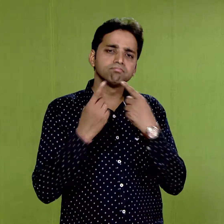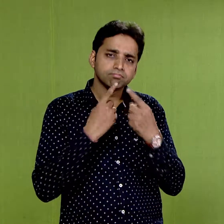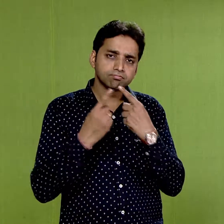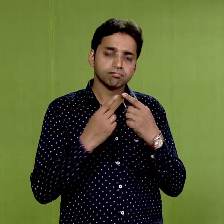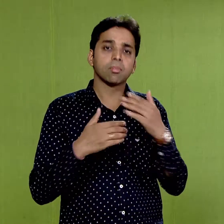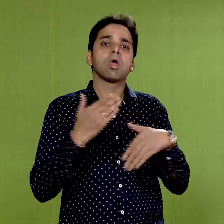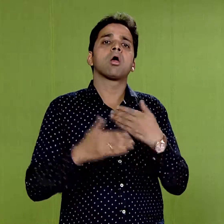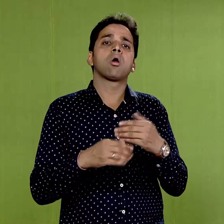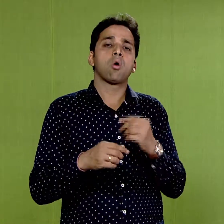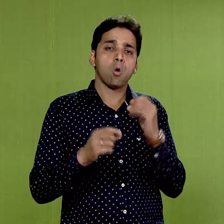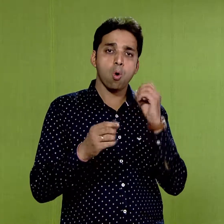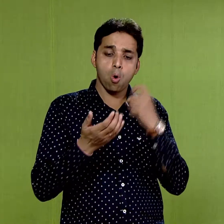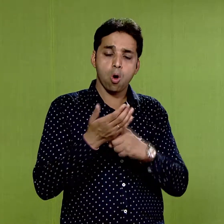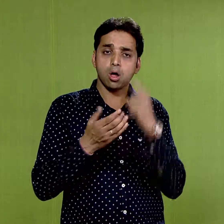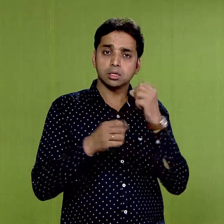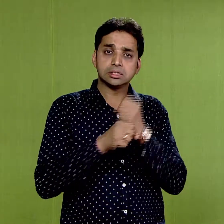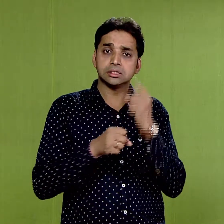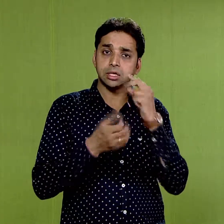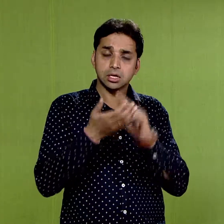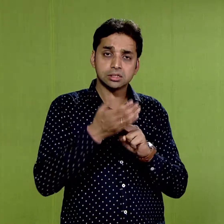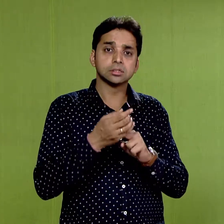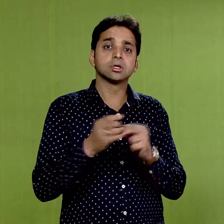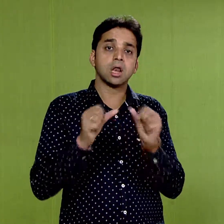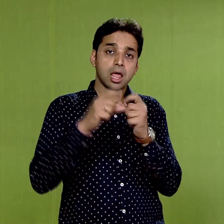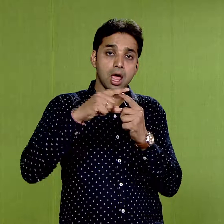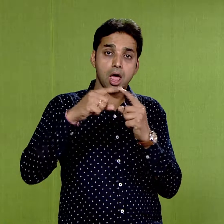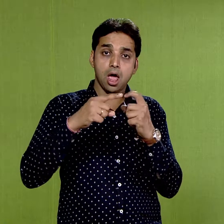Indian art in ancient times.